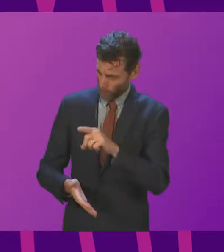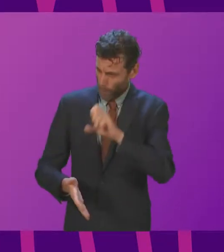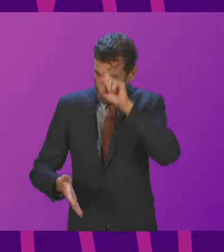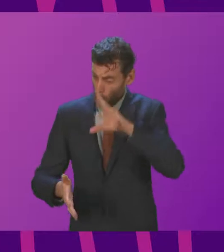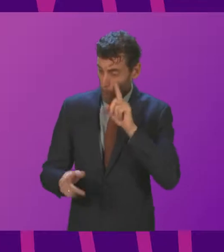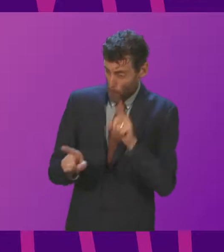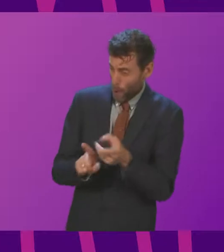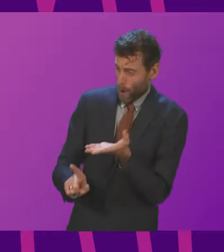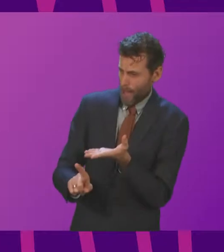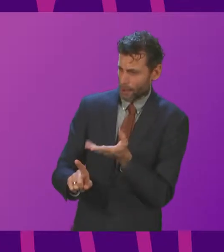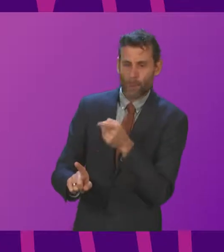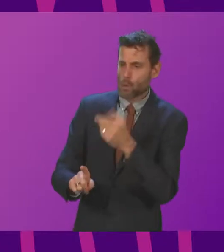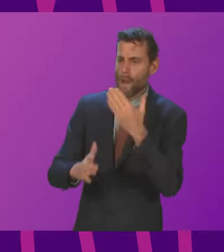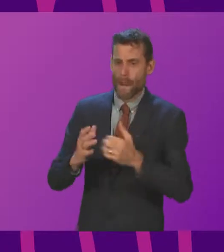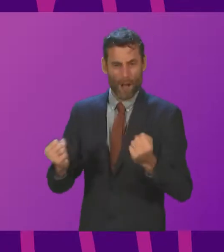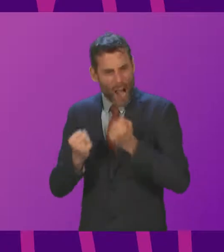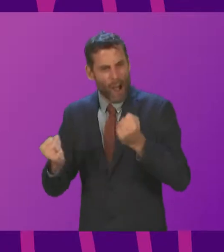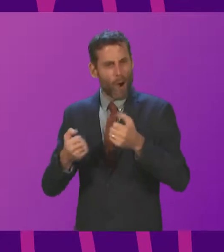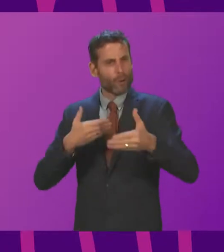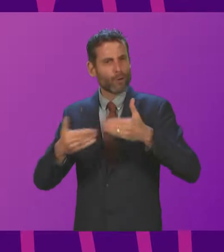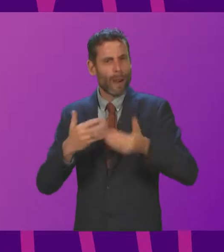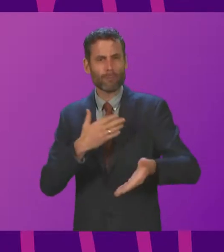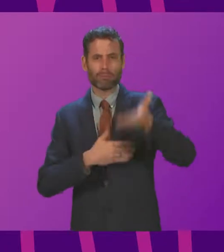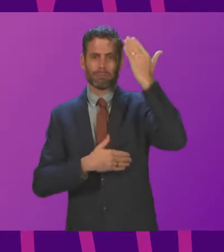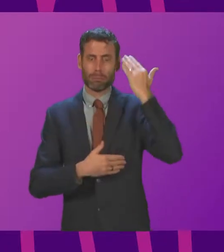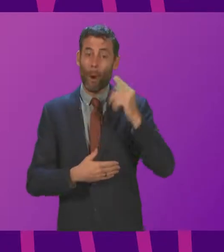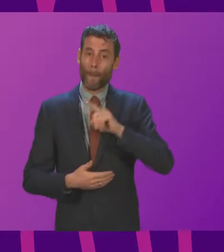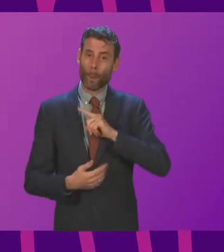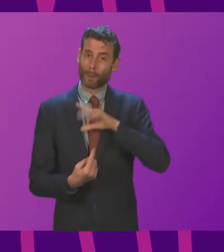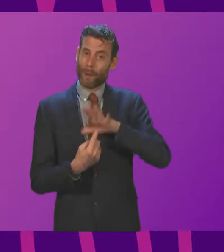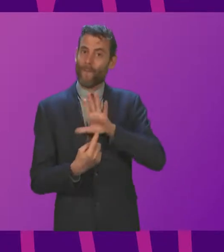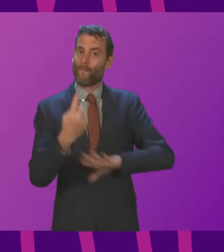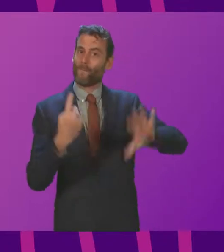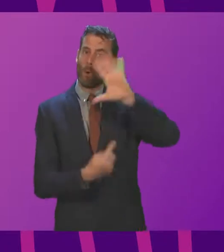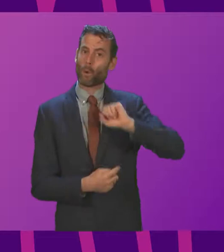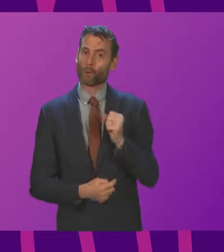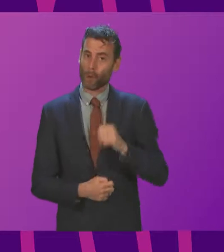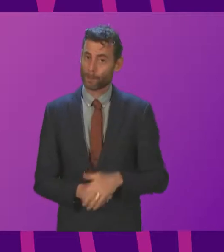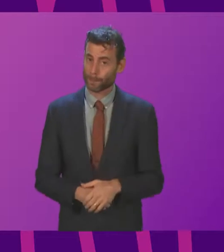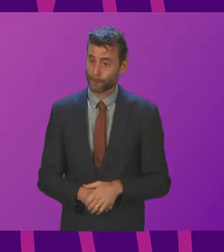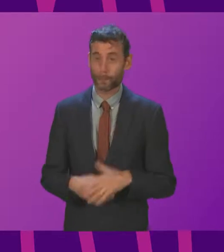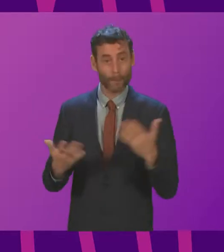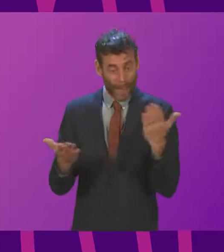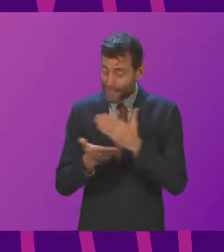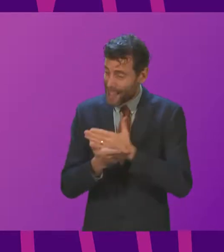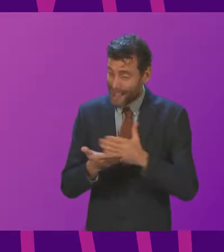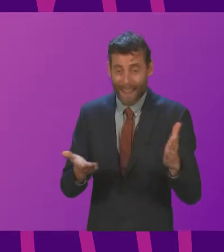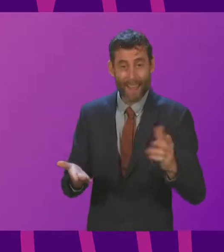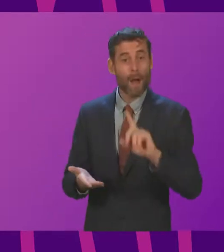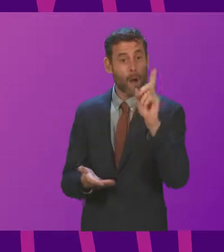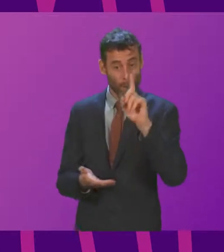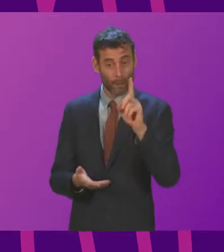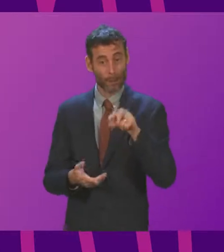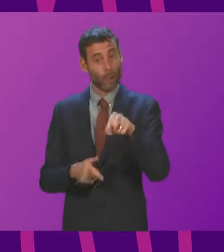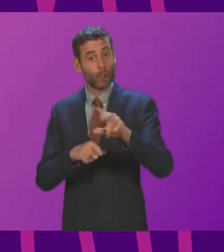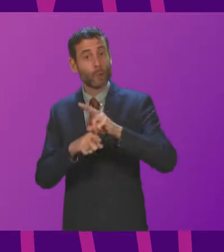mentions the protests that are expected over the next couple of weeks in Glasgow. And there have been suggestions from some public figures,